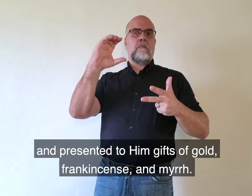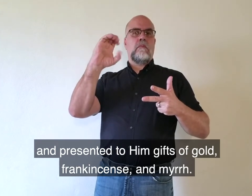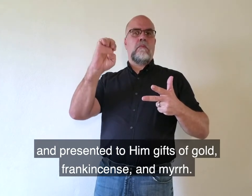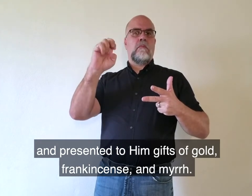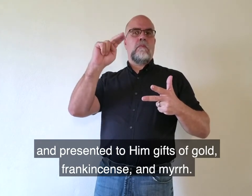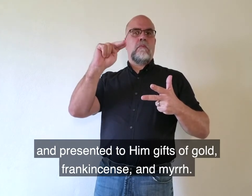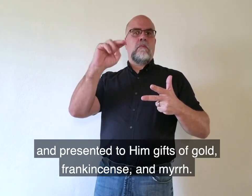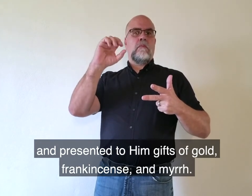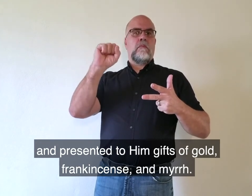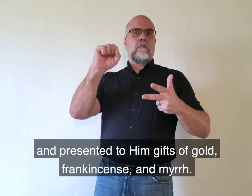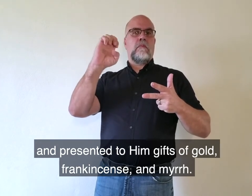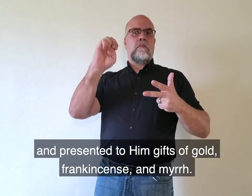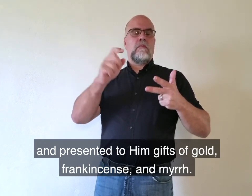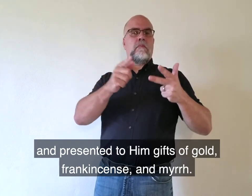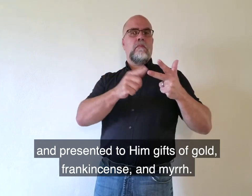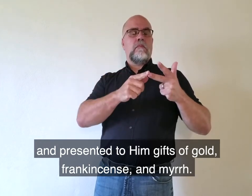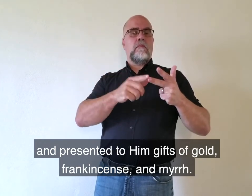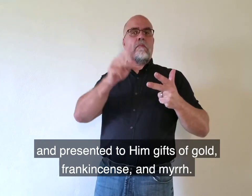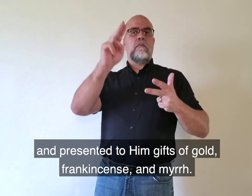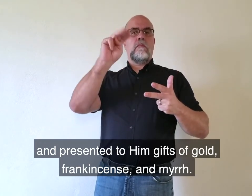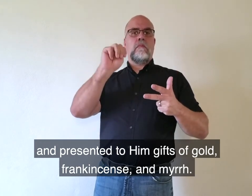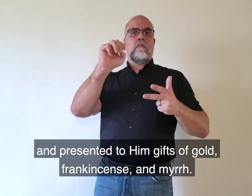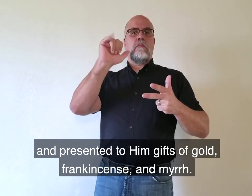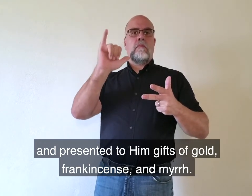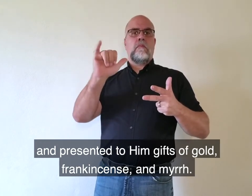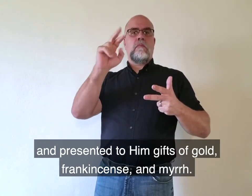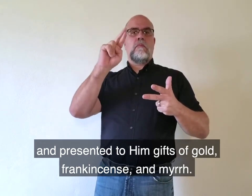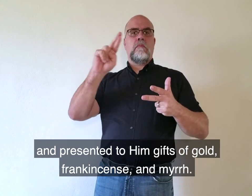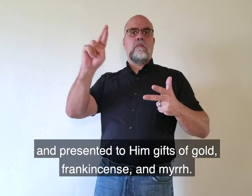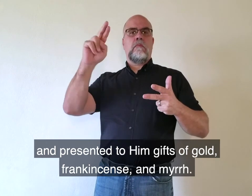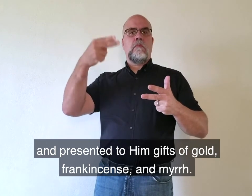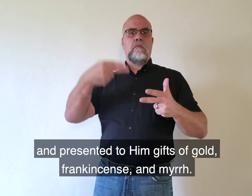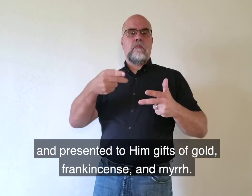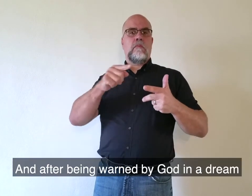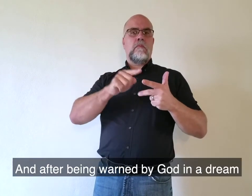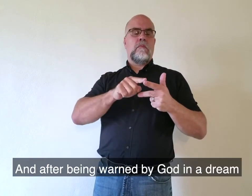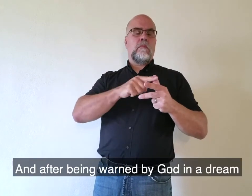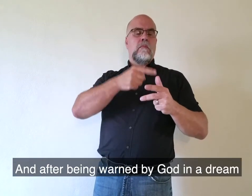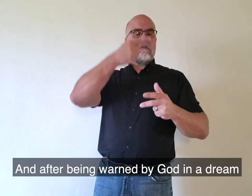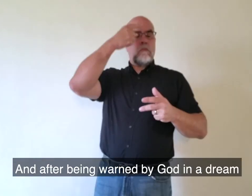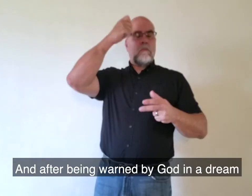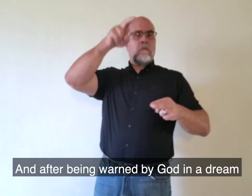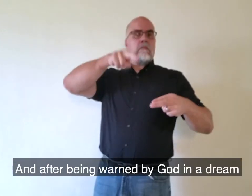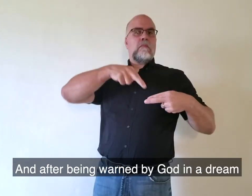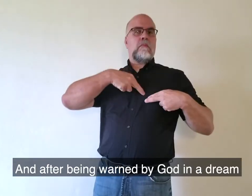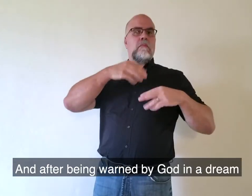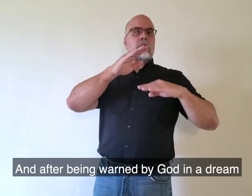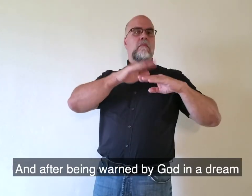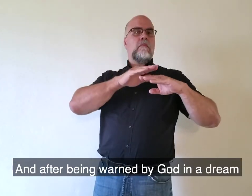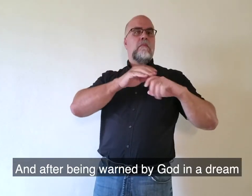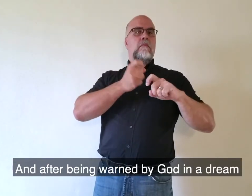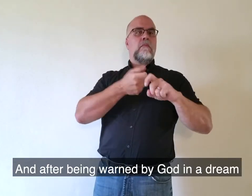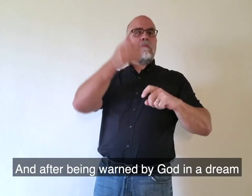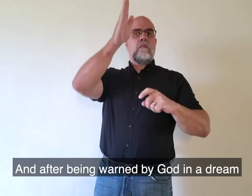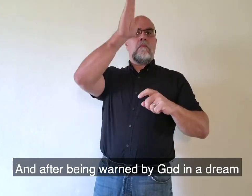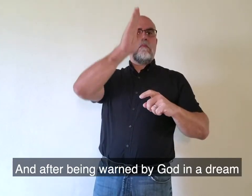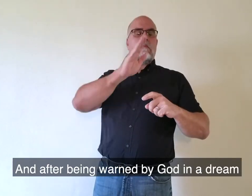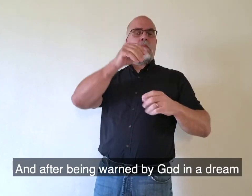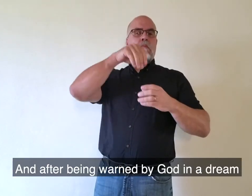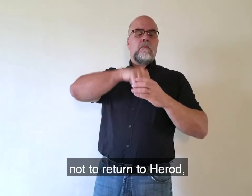him gifts of gold, frankincense, and myrrh. And after being warned by God in